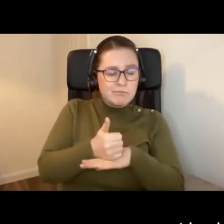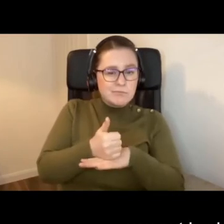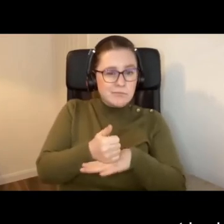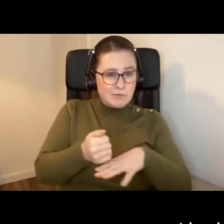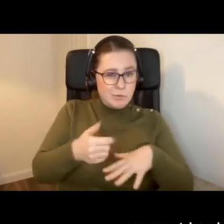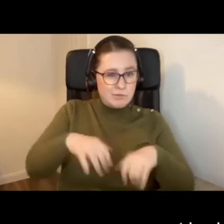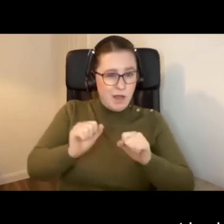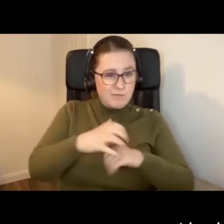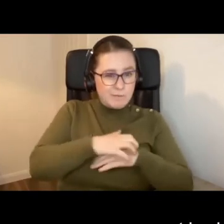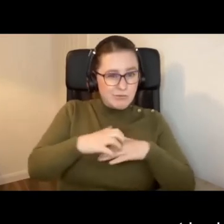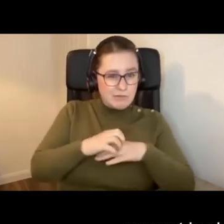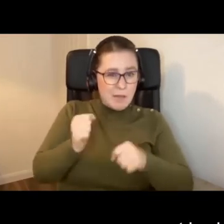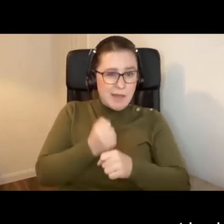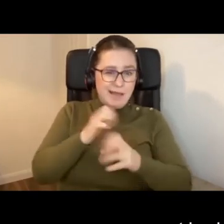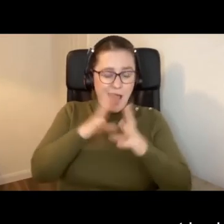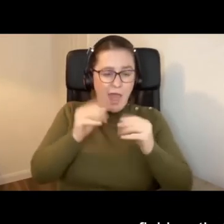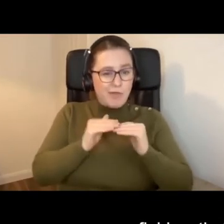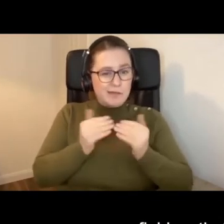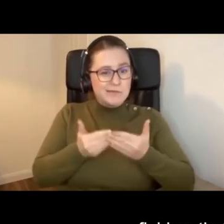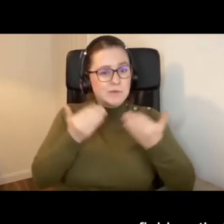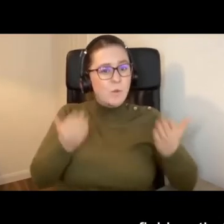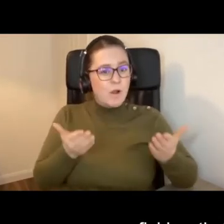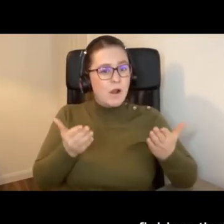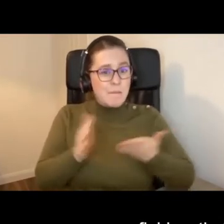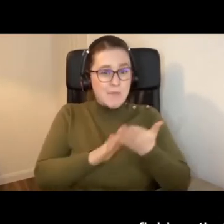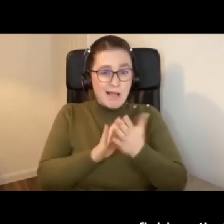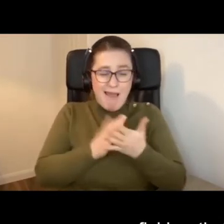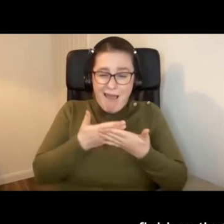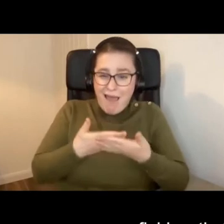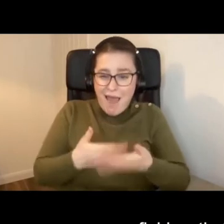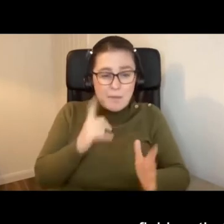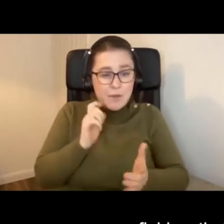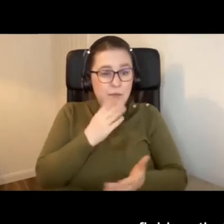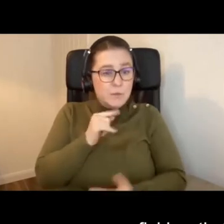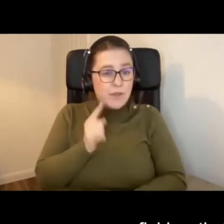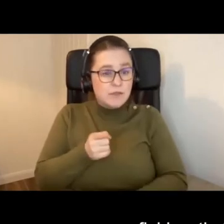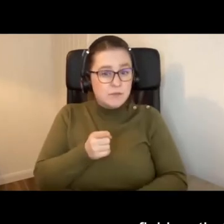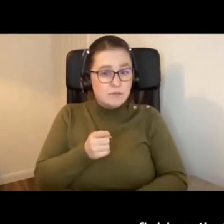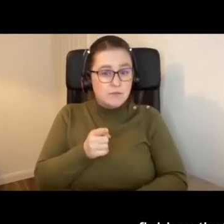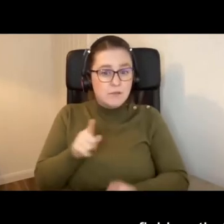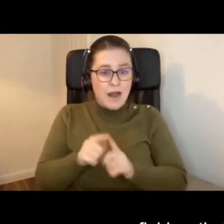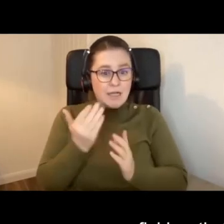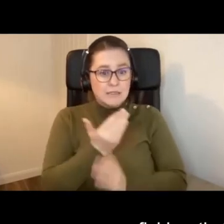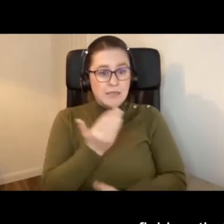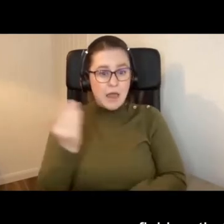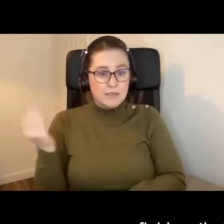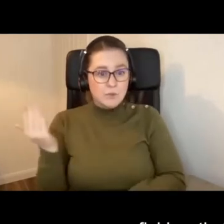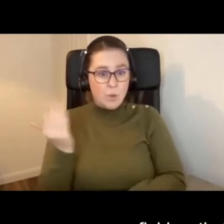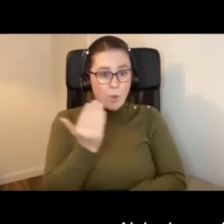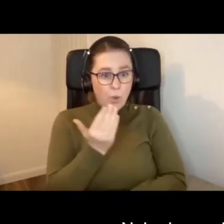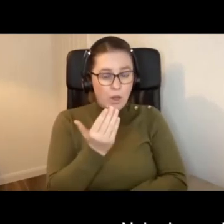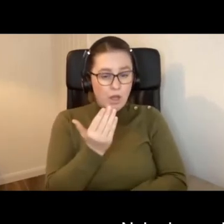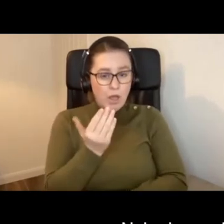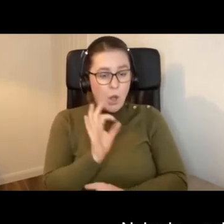with that makes that level playing field so that anybody can use it. It's like a sliding door. Nobody